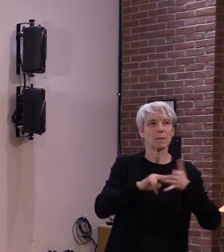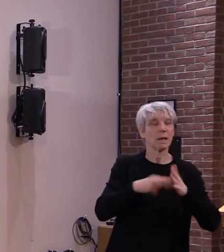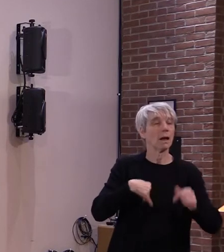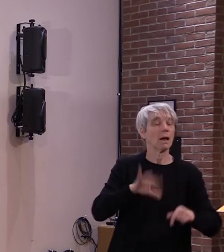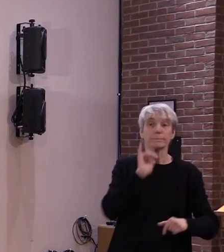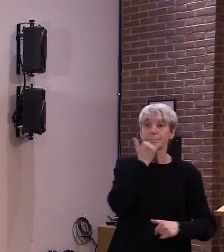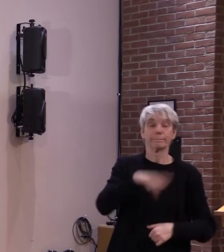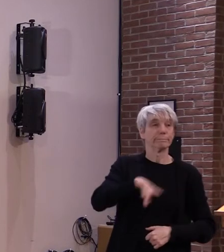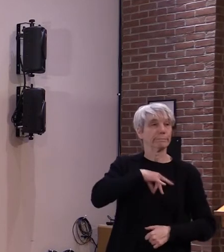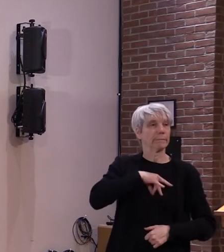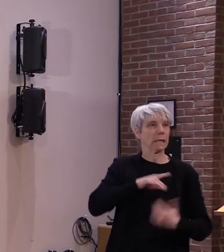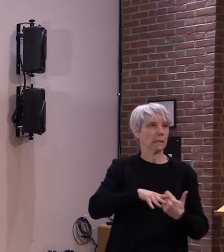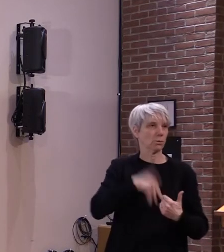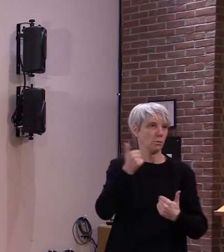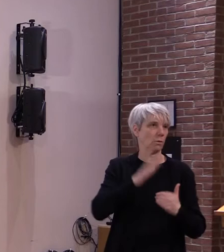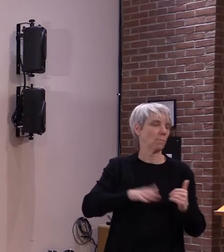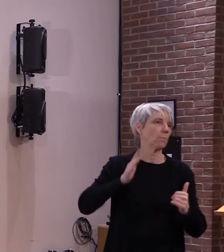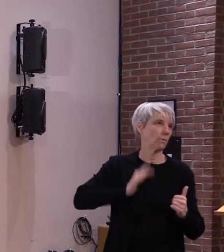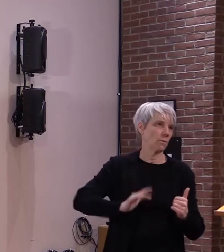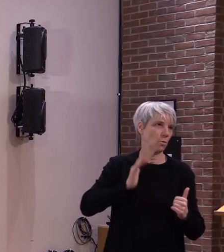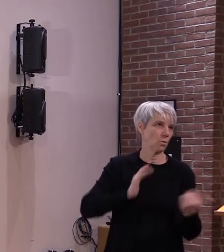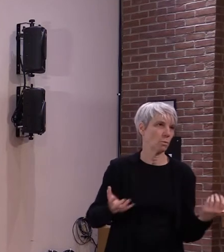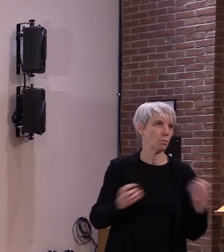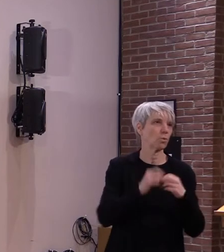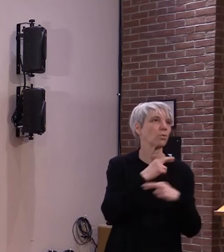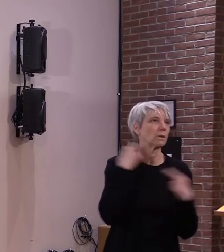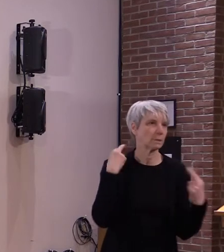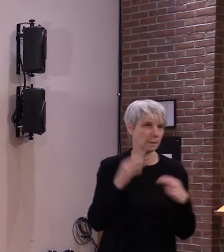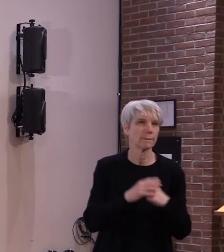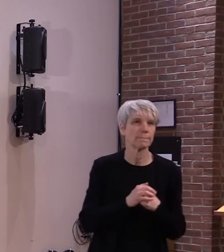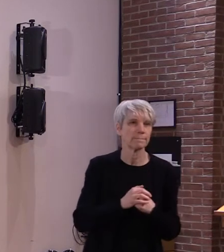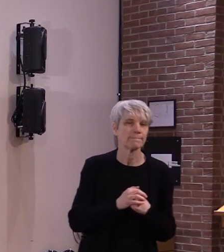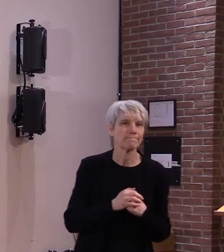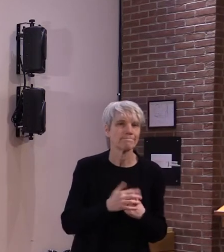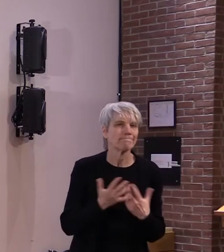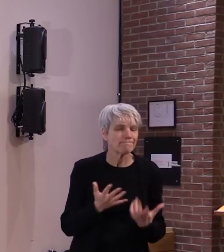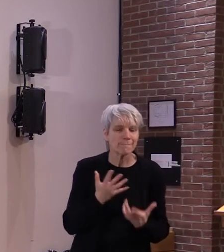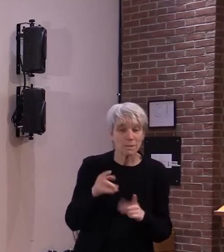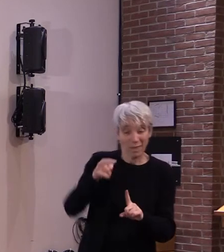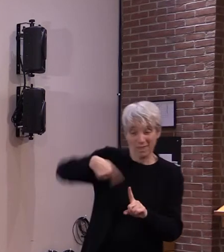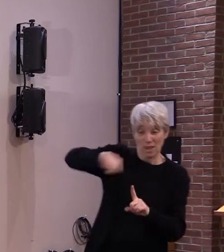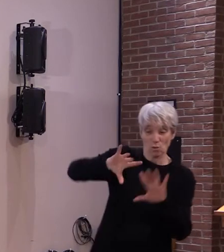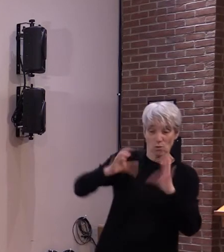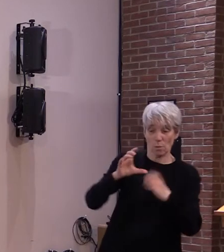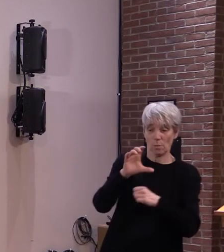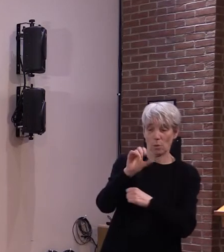i can't really give you a um a unifying theme sorry